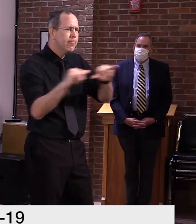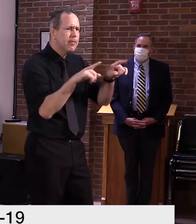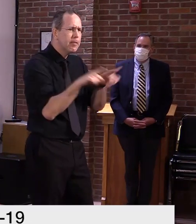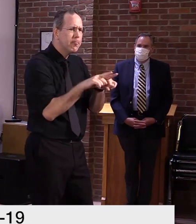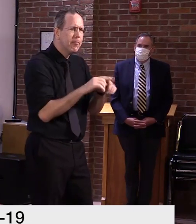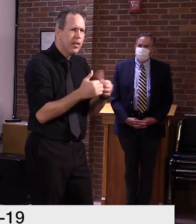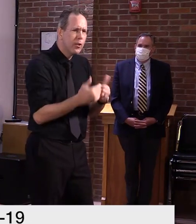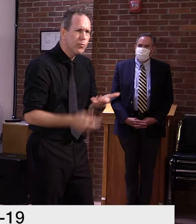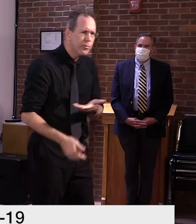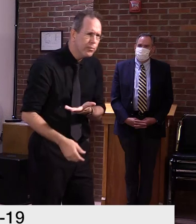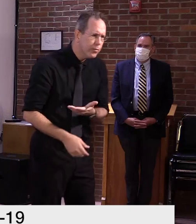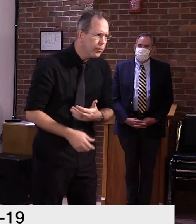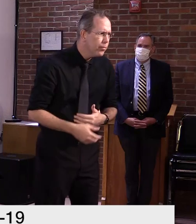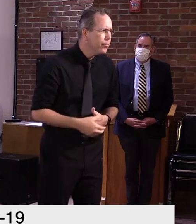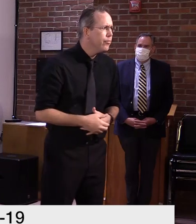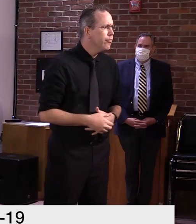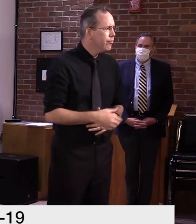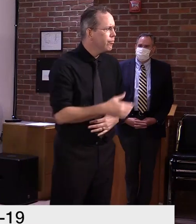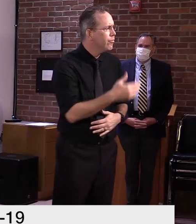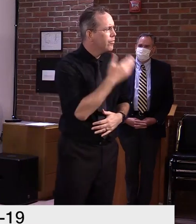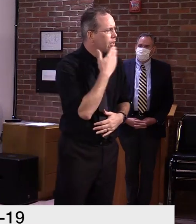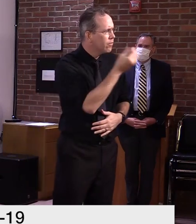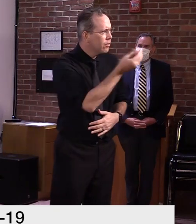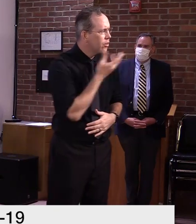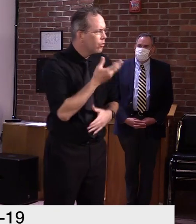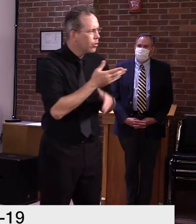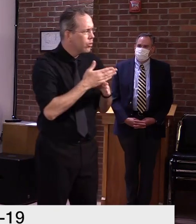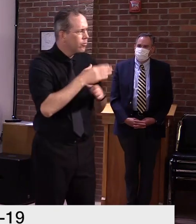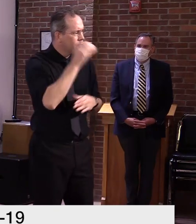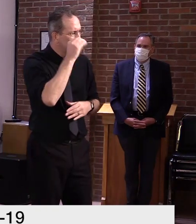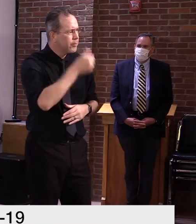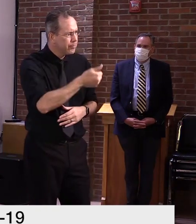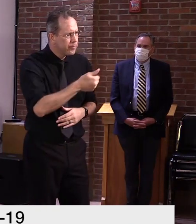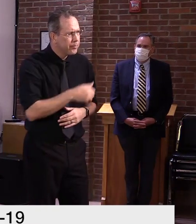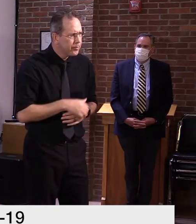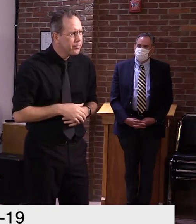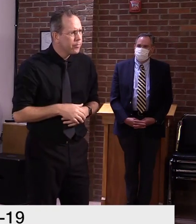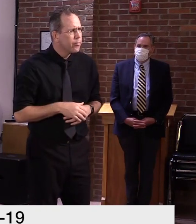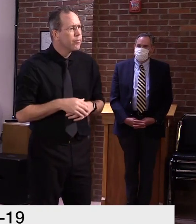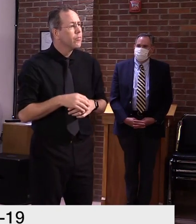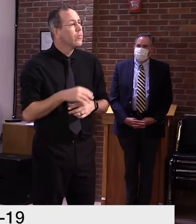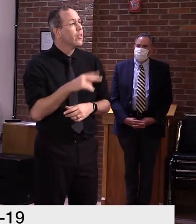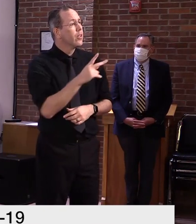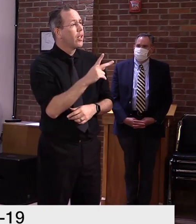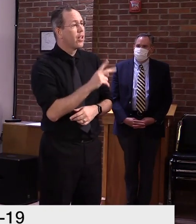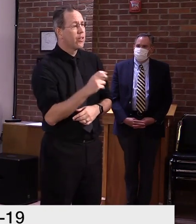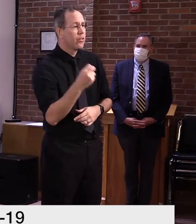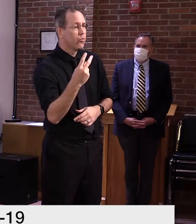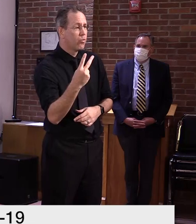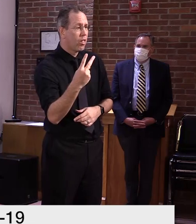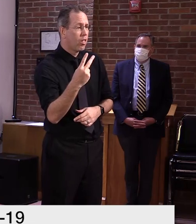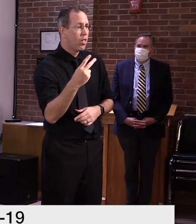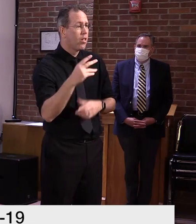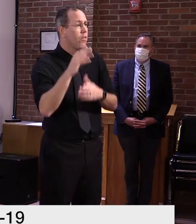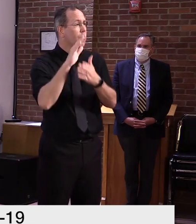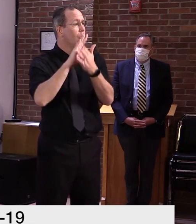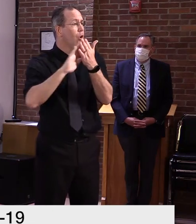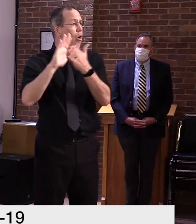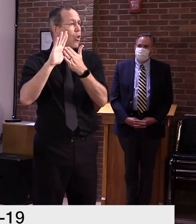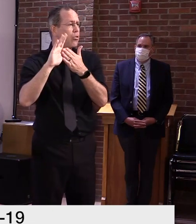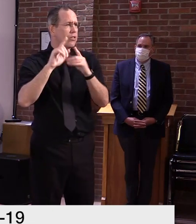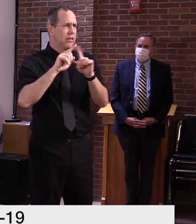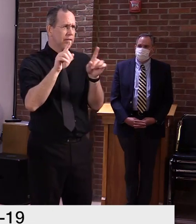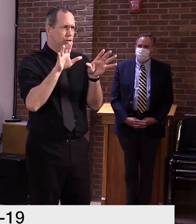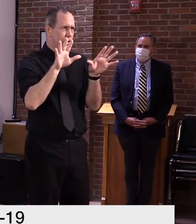Castleton, uh, versus, uh, K through 12, two different, uh, two different animals, uh, from that perspective, uh, that wasn't our